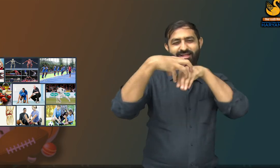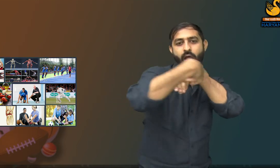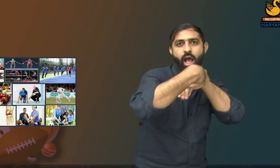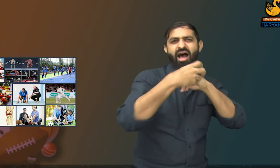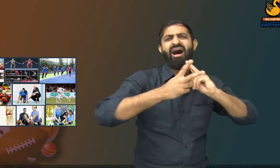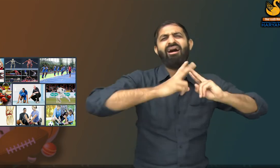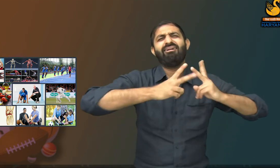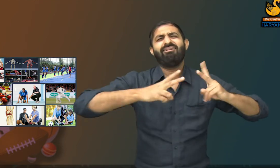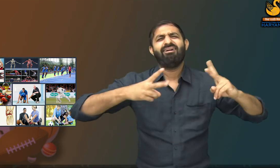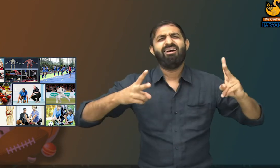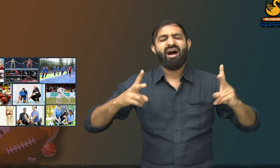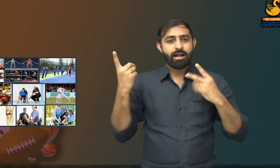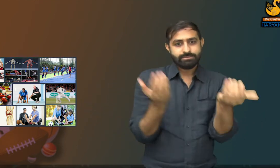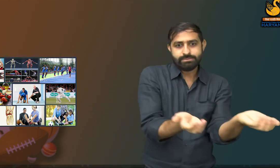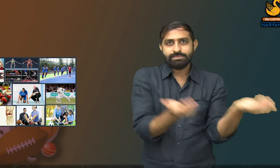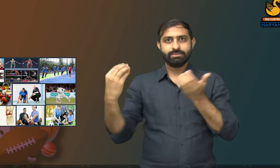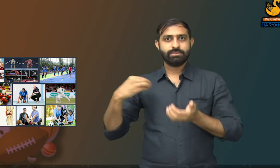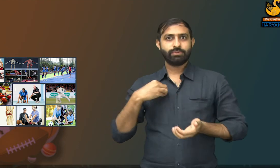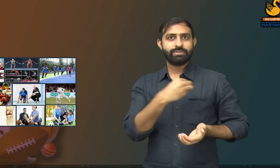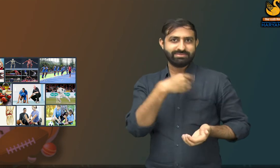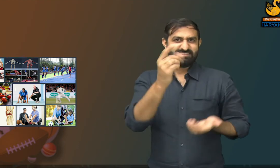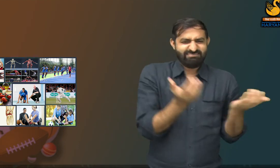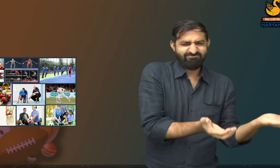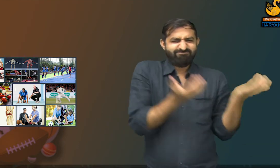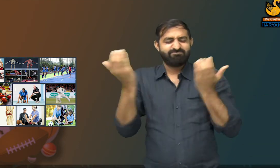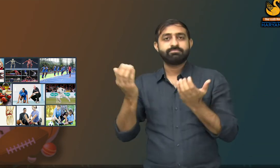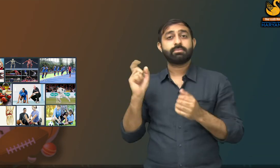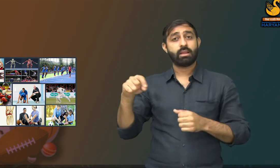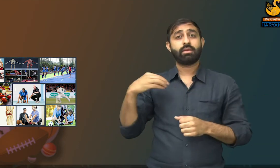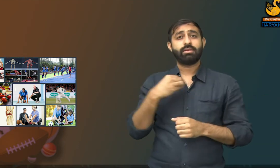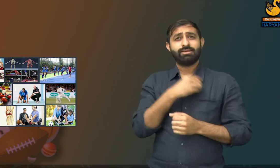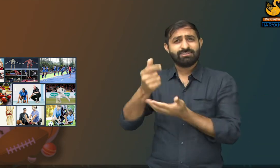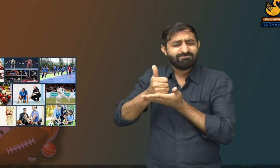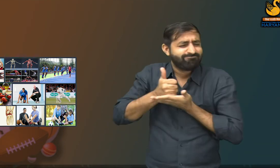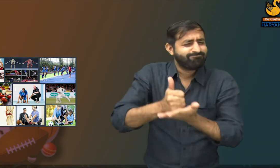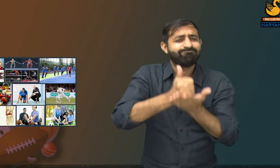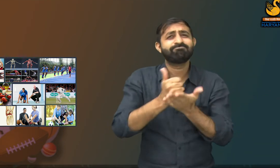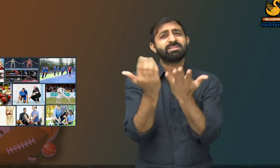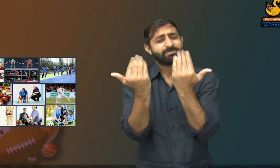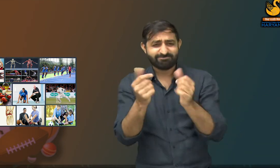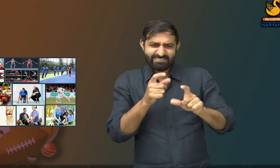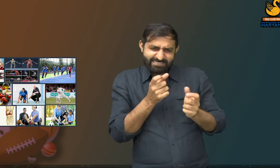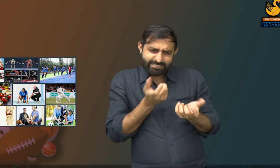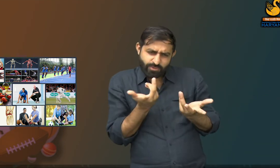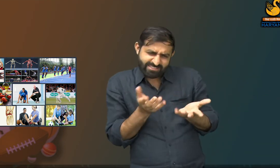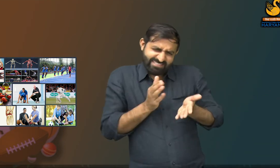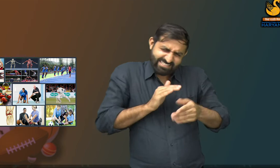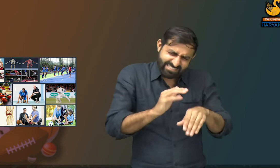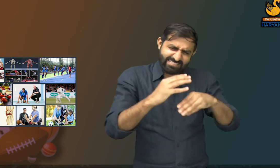and so on. In that situation they are immediately taken for the treatment and are provided